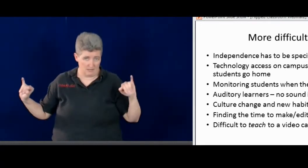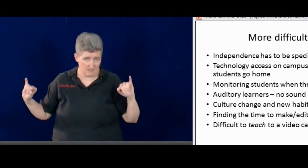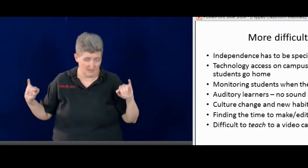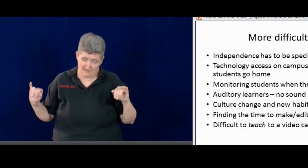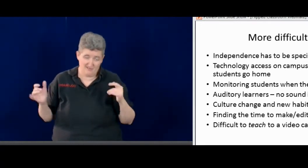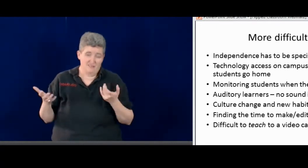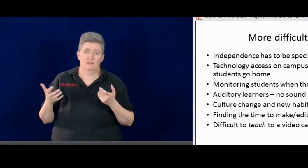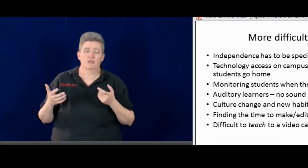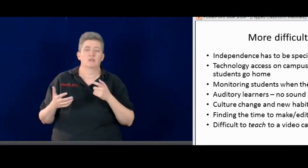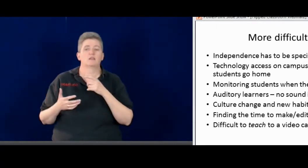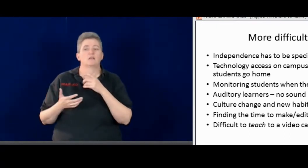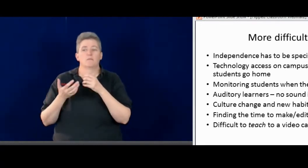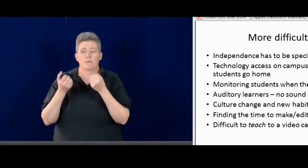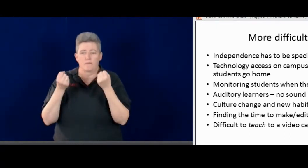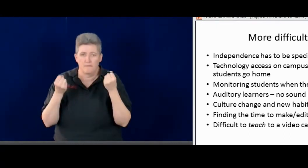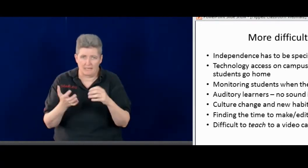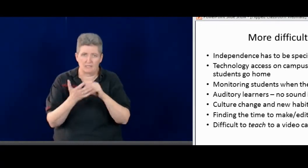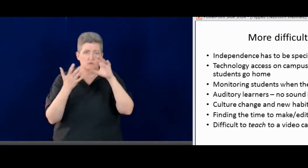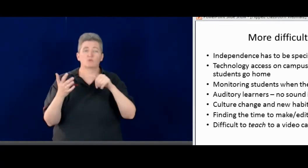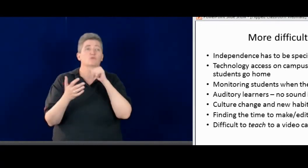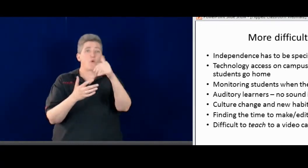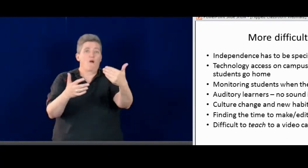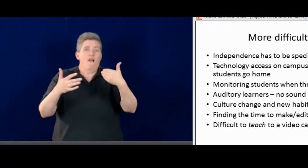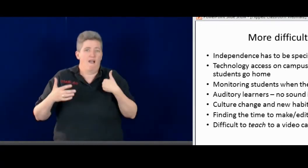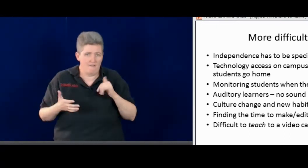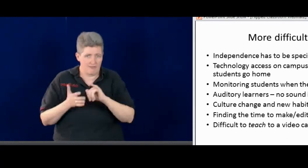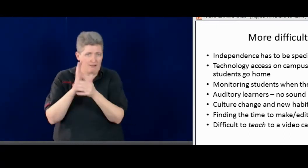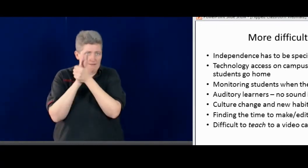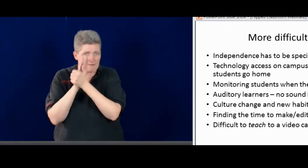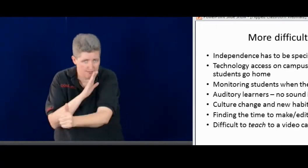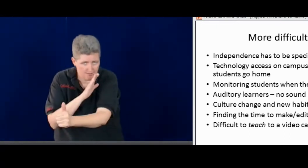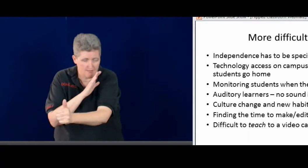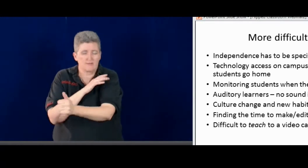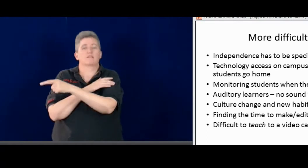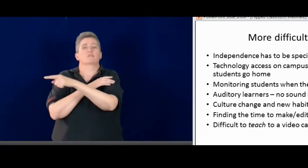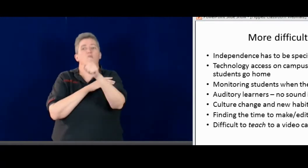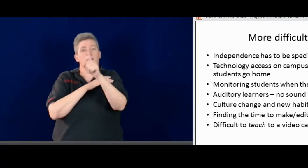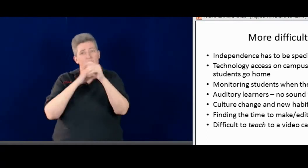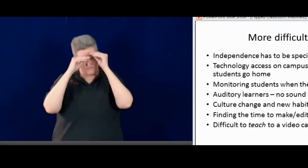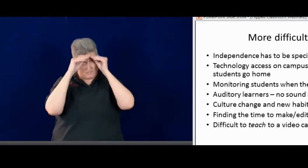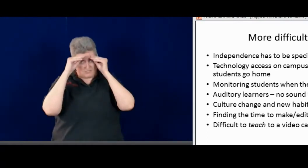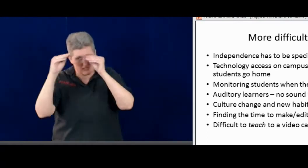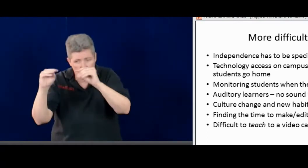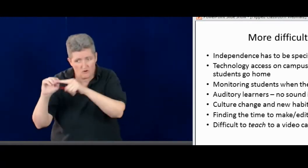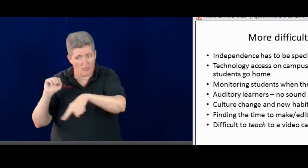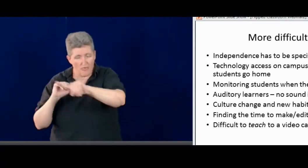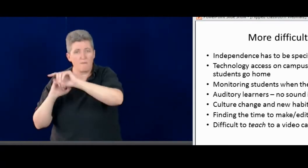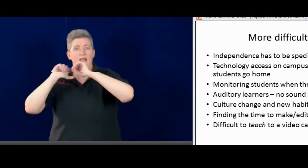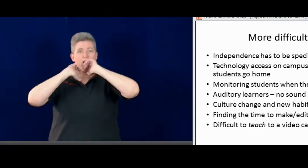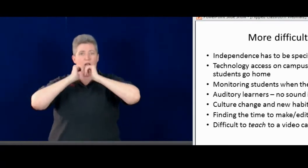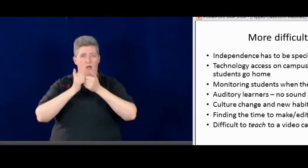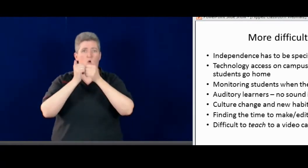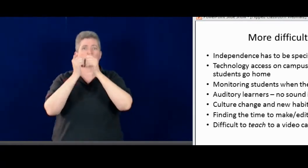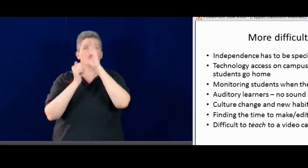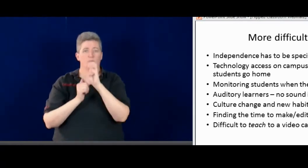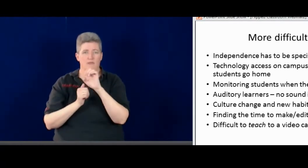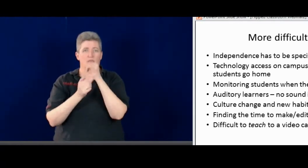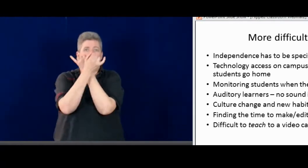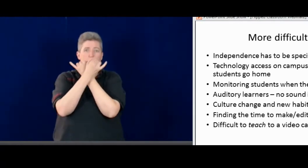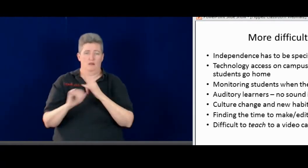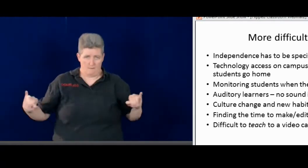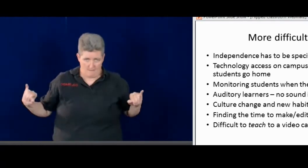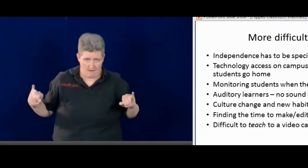Independence has to be specifically taught. A lot of students don't have that skill. So you have to teach them